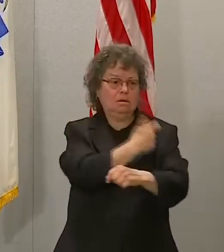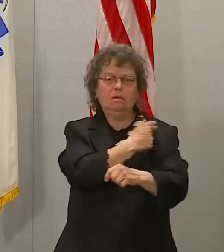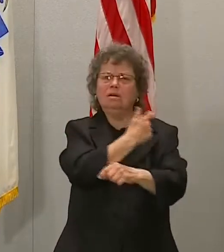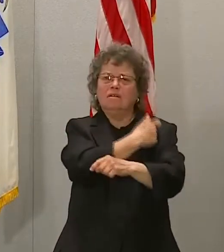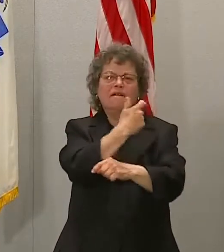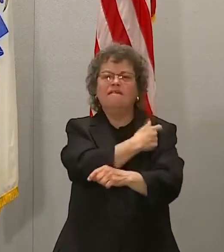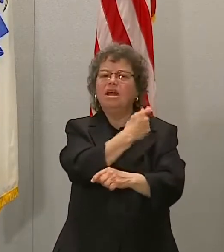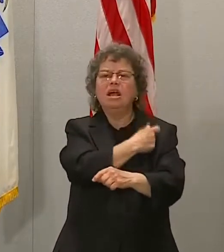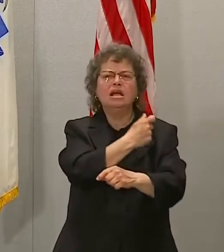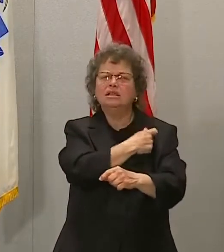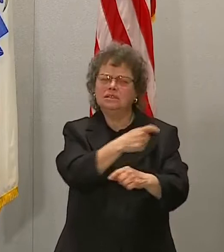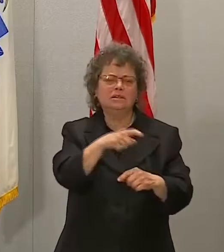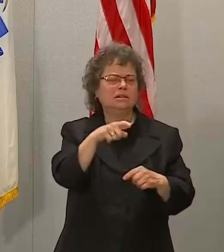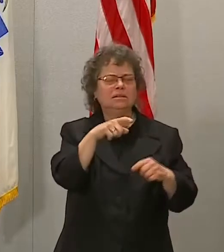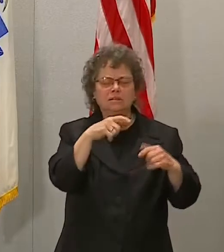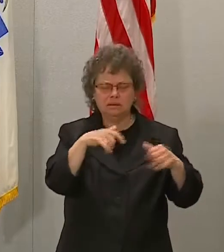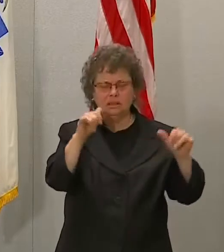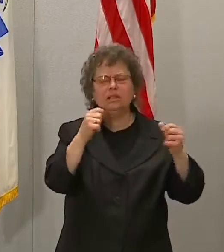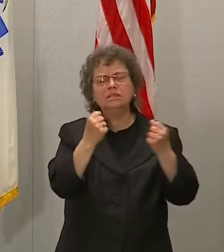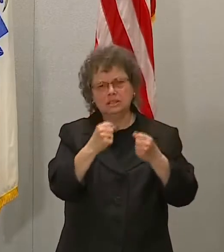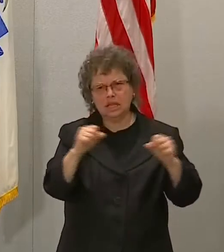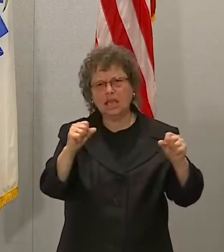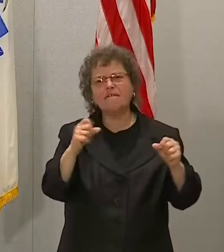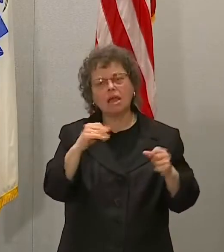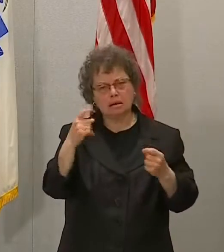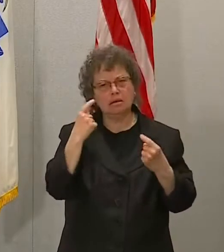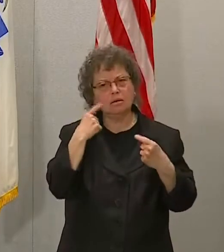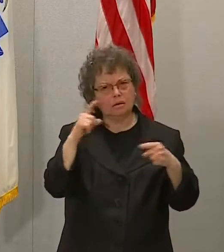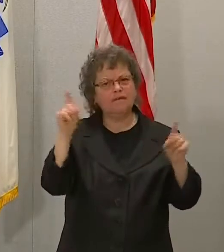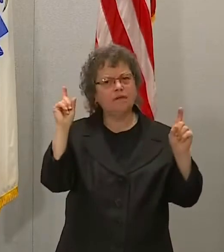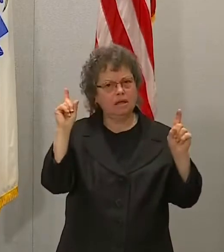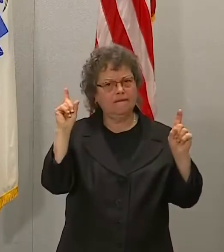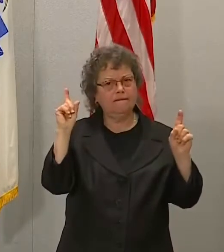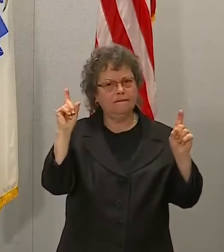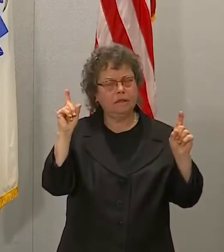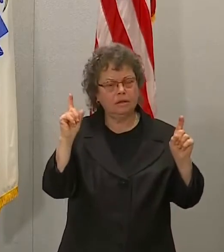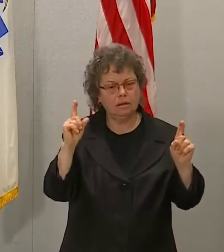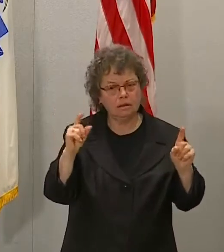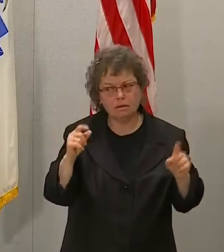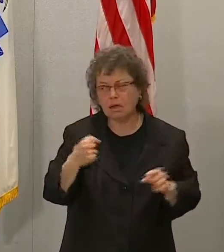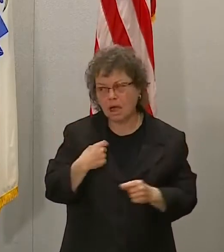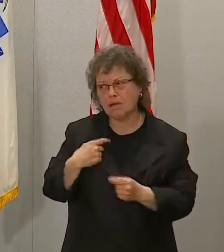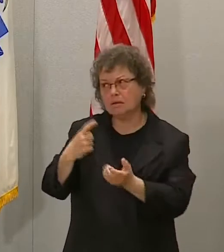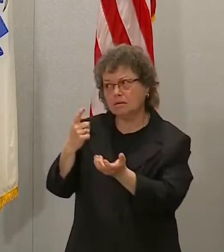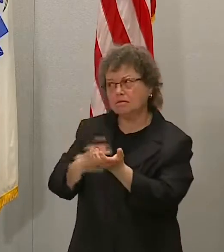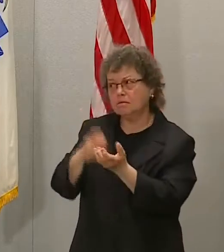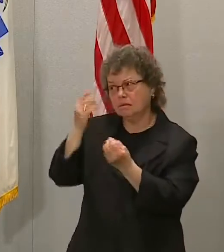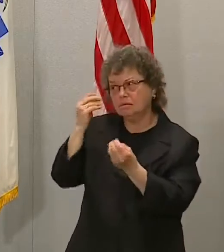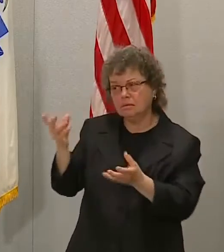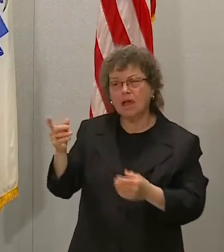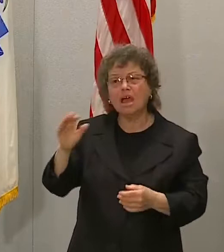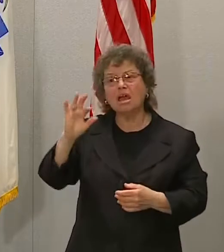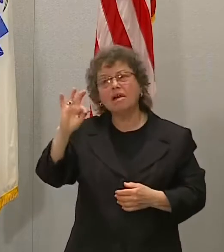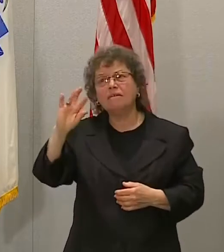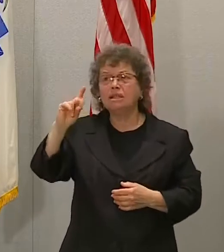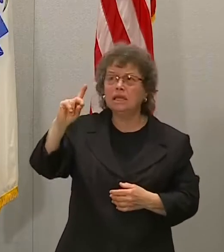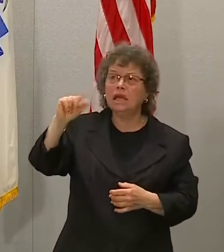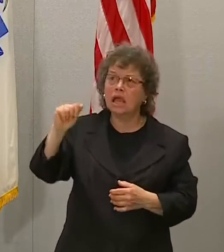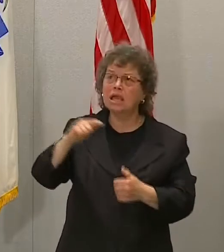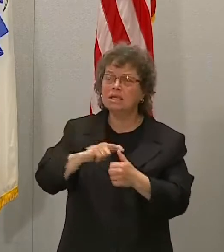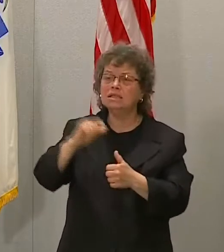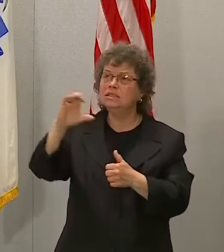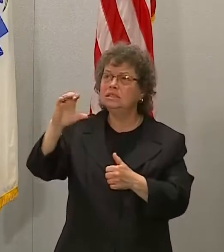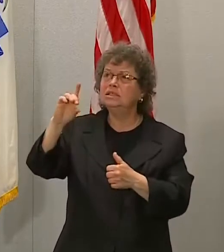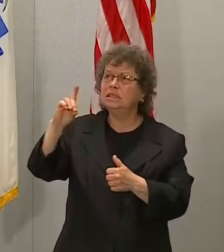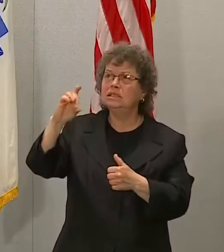safe and effective. And I would argue that in some respects, the decision that the FDA and the CDC made